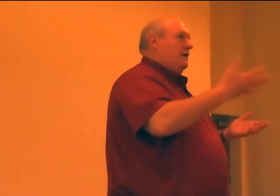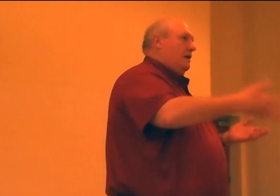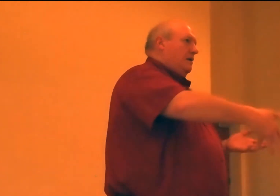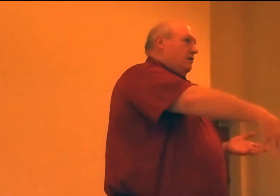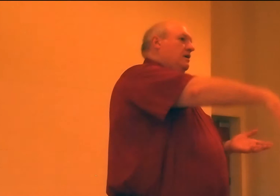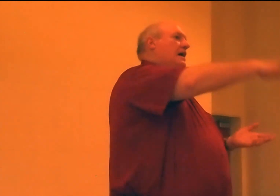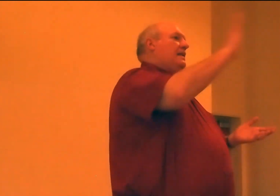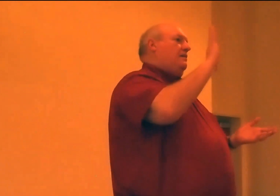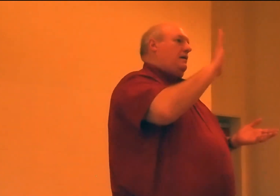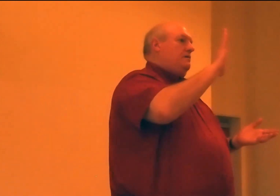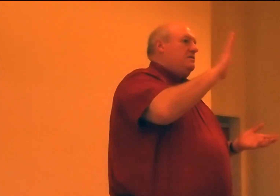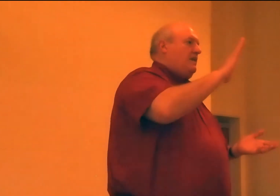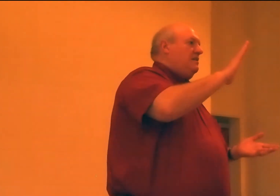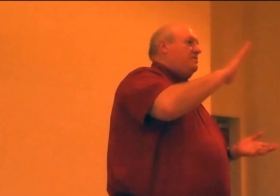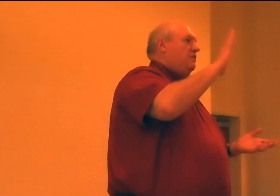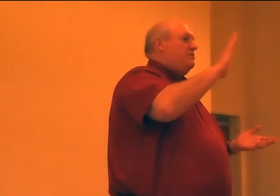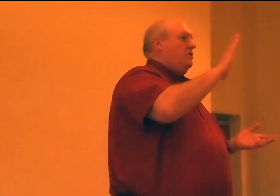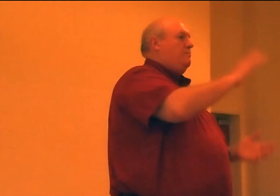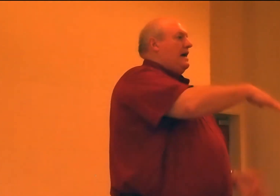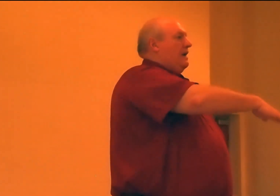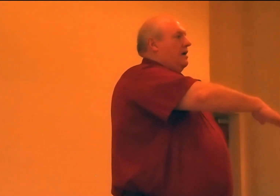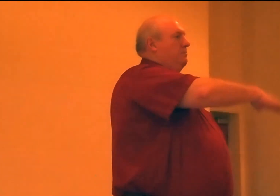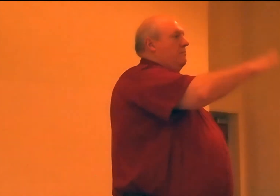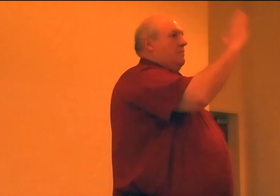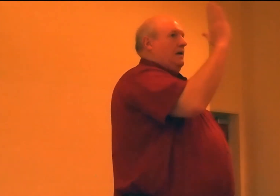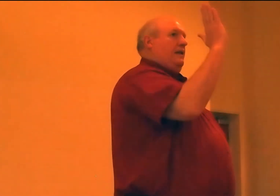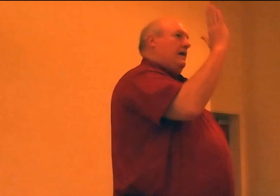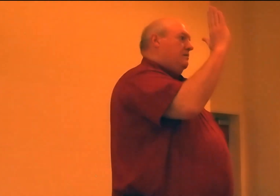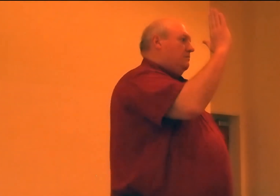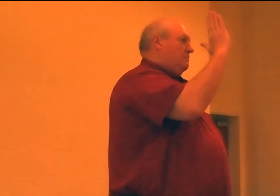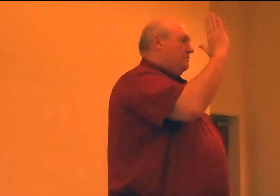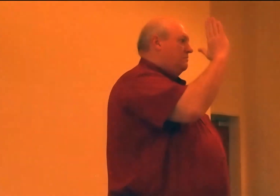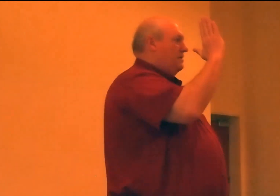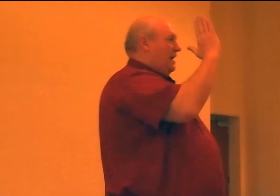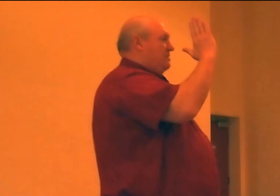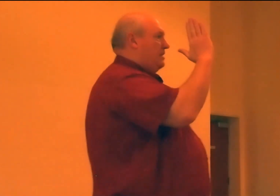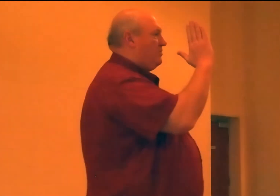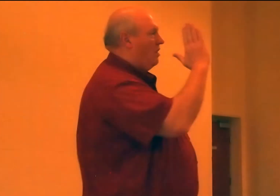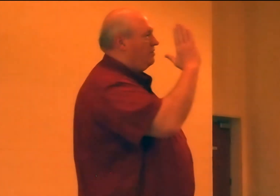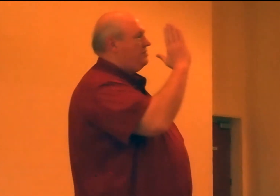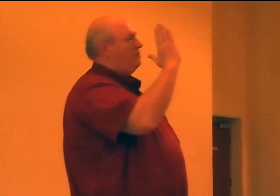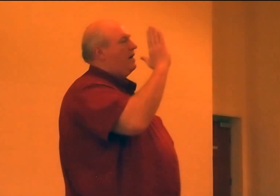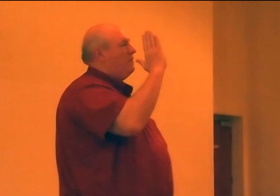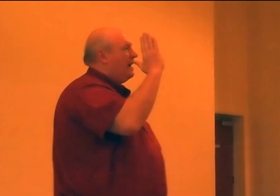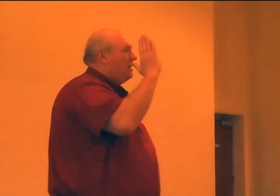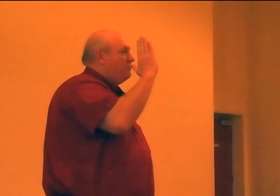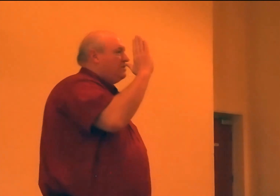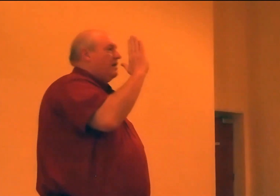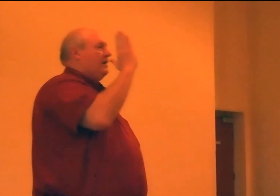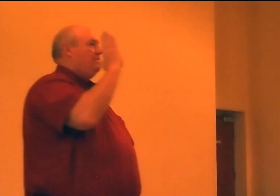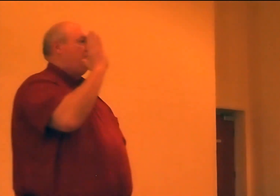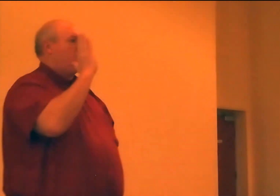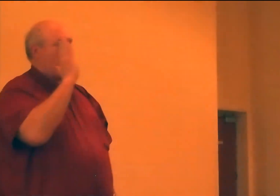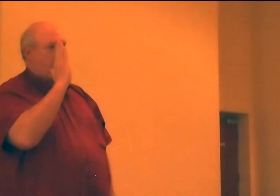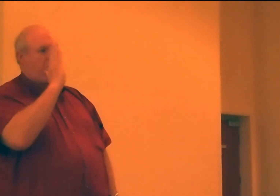got the skid steer stood back up, and that anti-seek collar stood right back up just like it was just